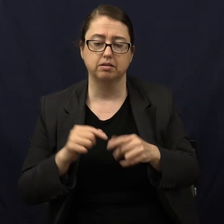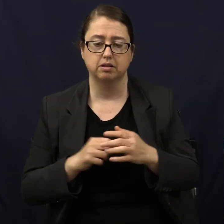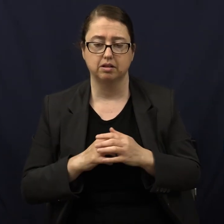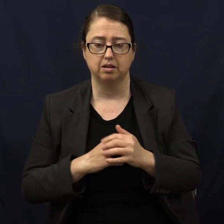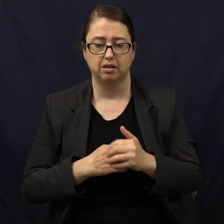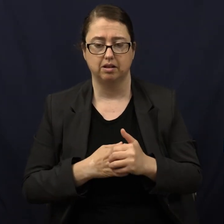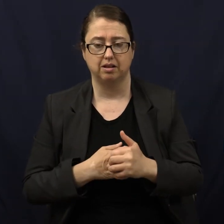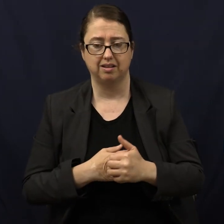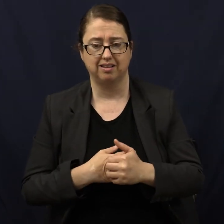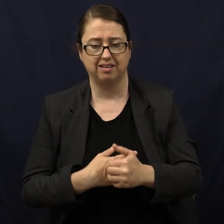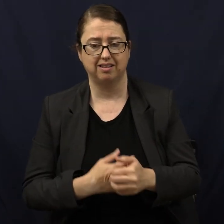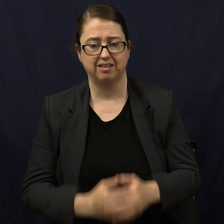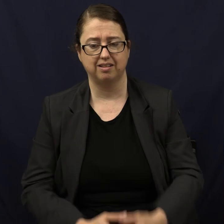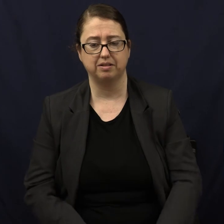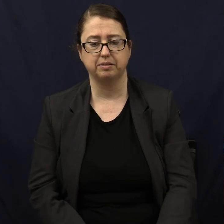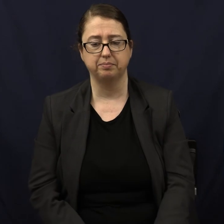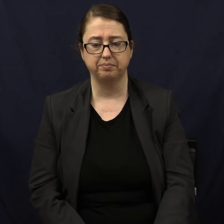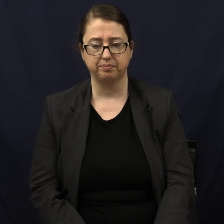to be removed.